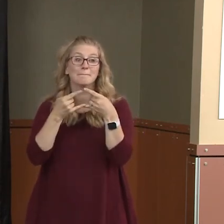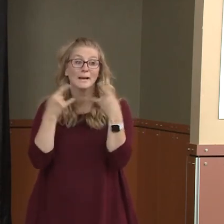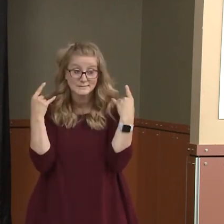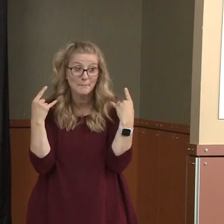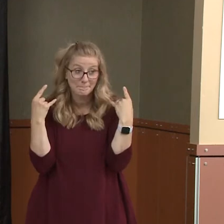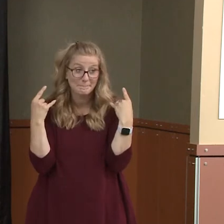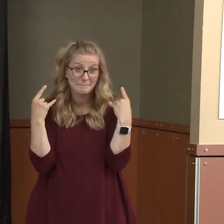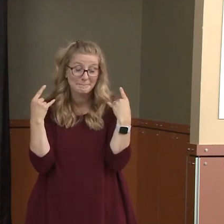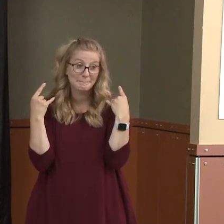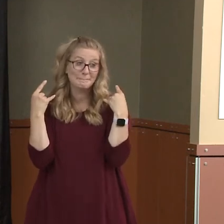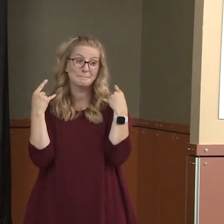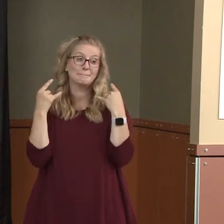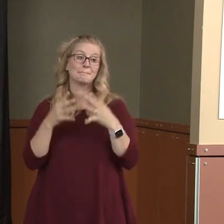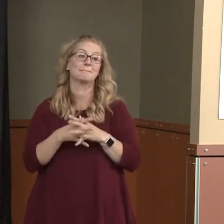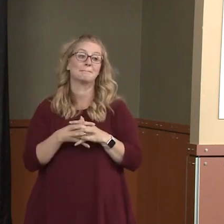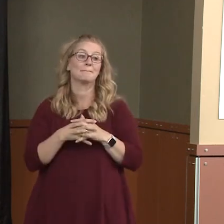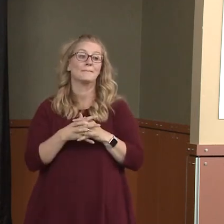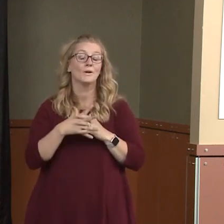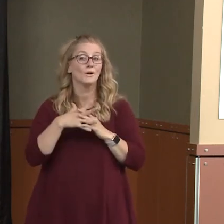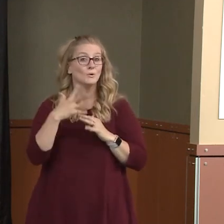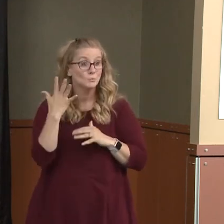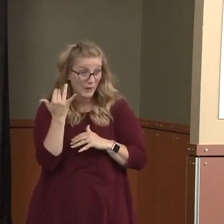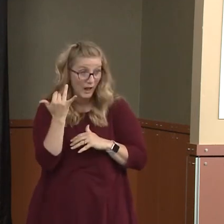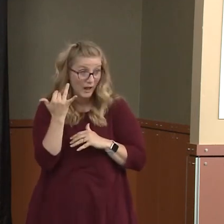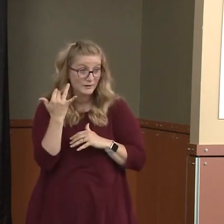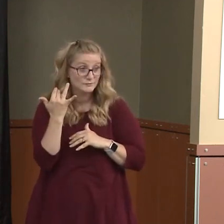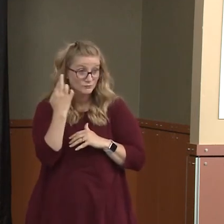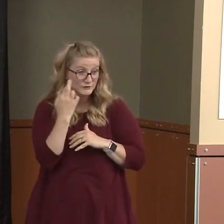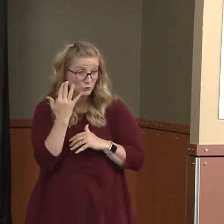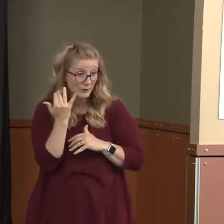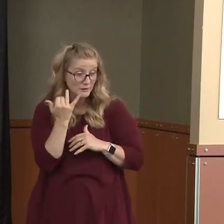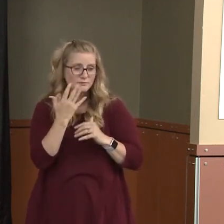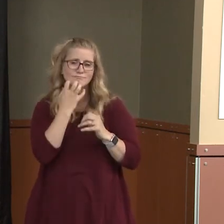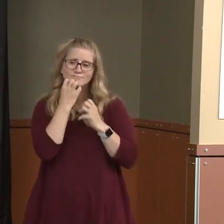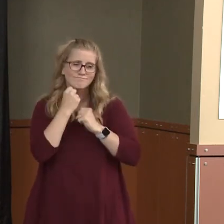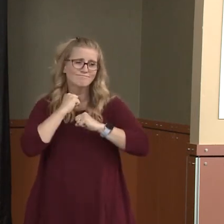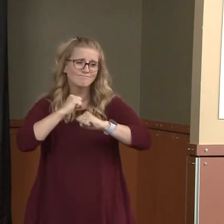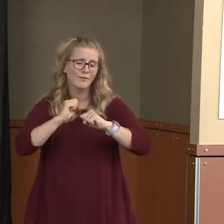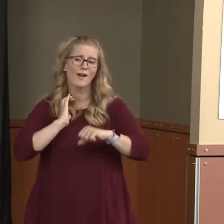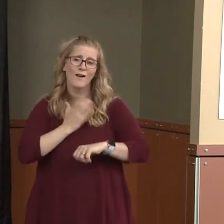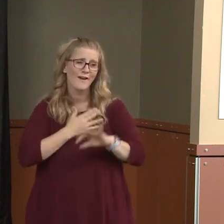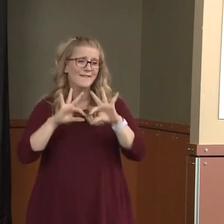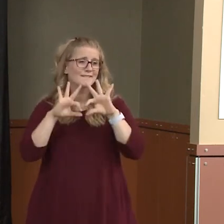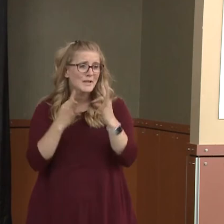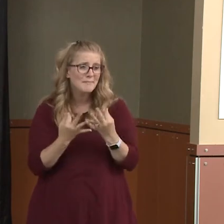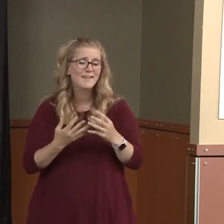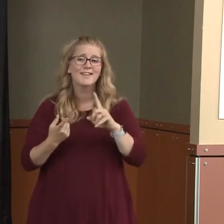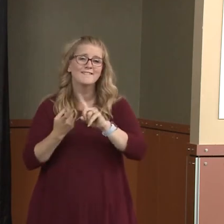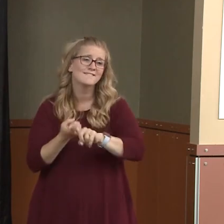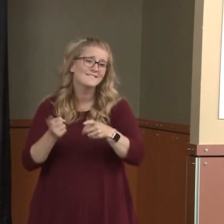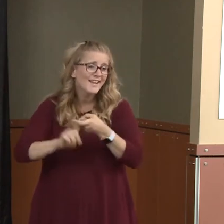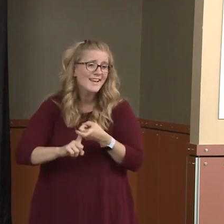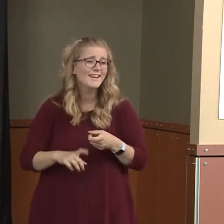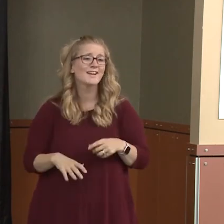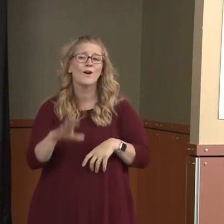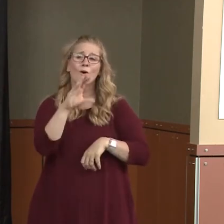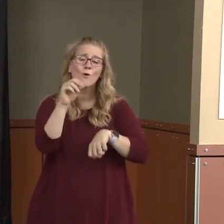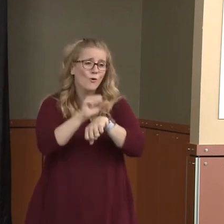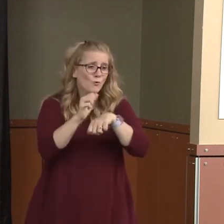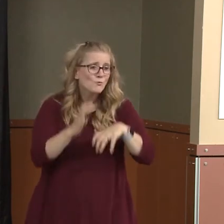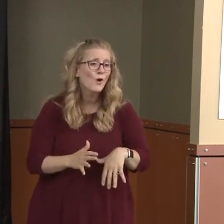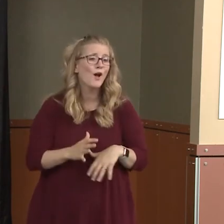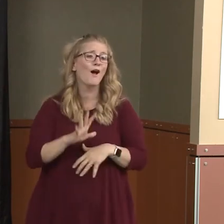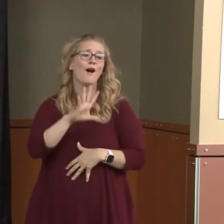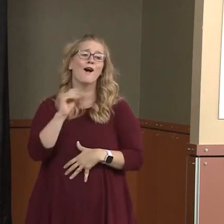reason for that is we want to protect our families. We certainly want to protect our friends and our coworkers. But more importantly, all of